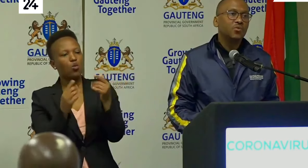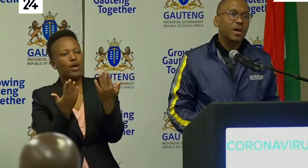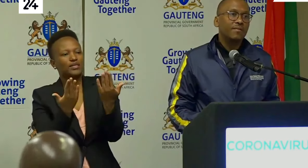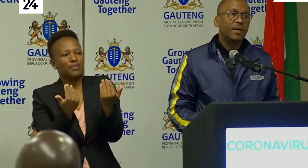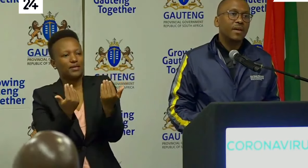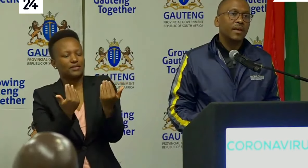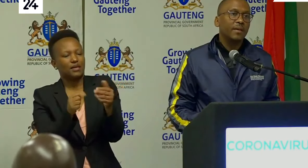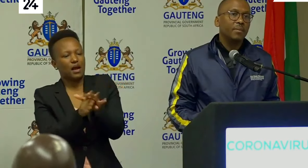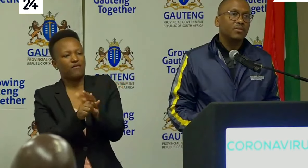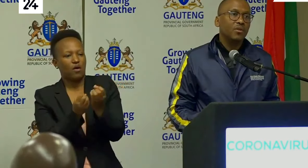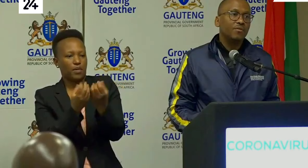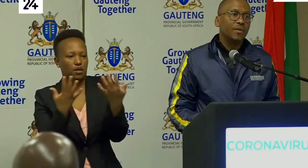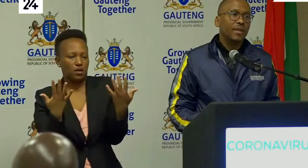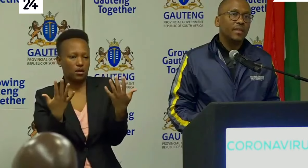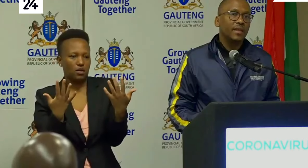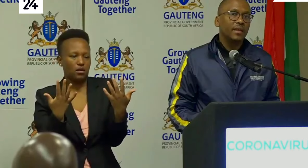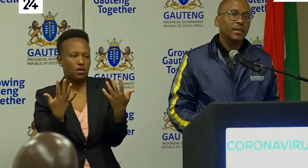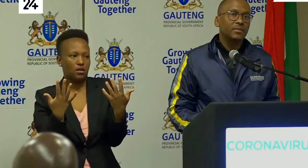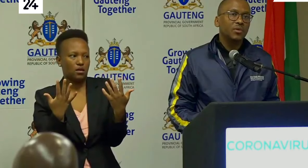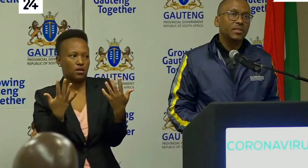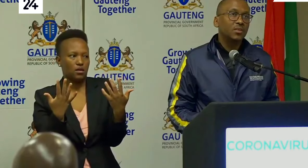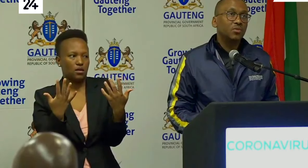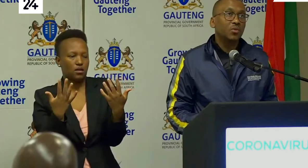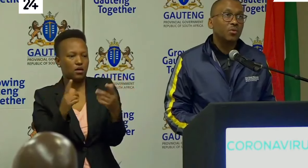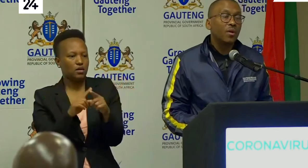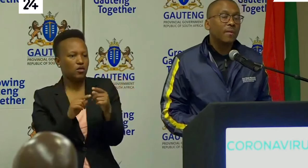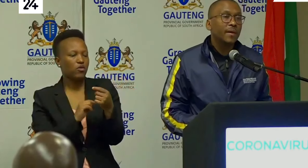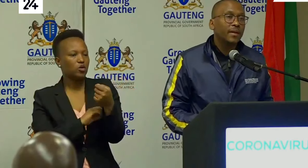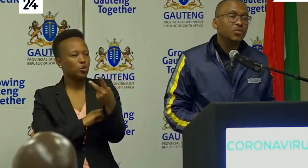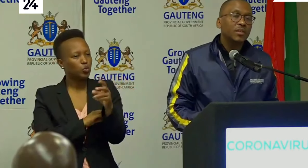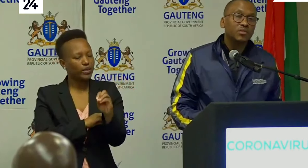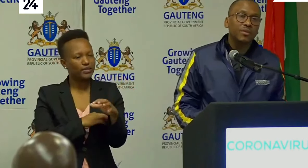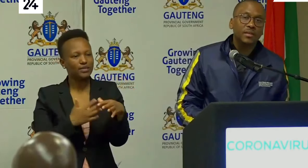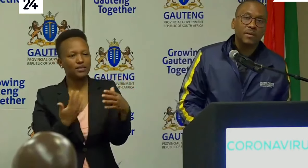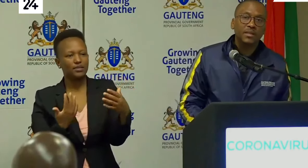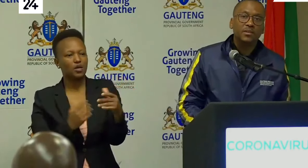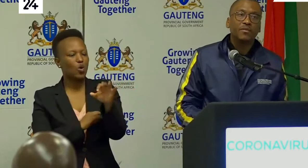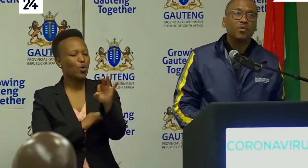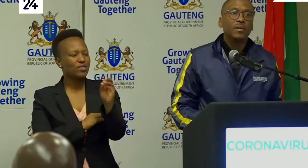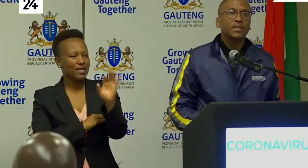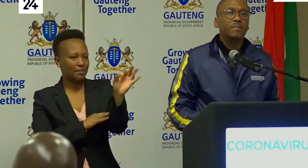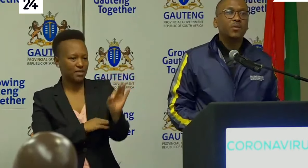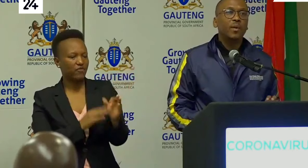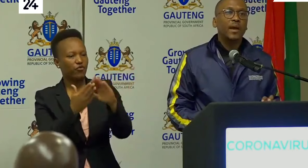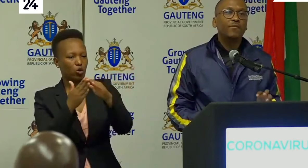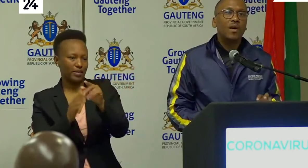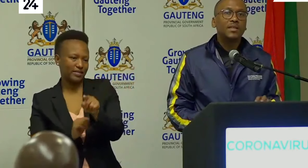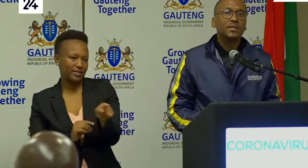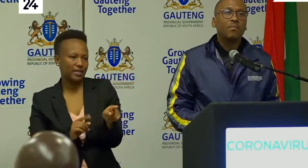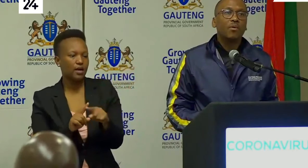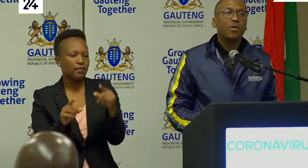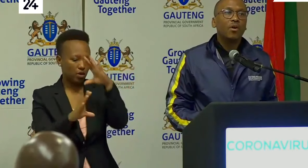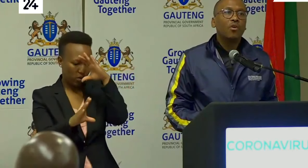to cover a bit of the 20 or so 20 to 30 percent of the community but we are